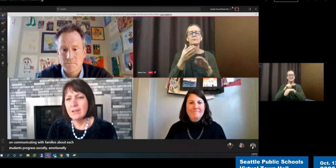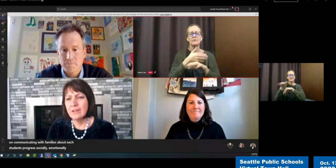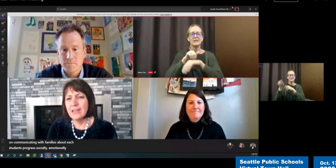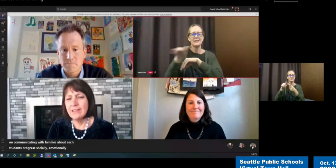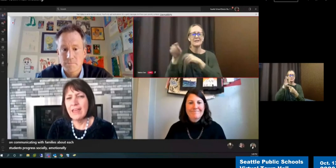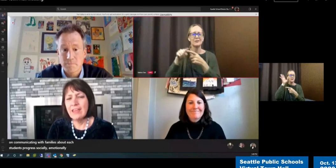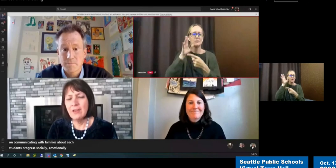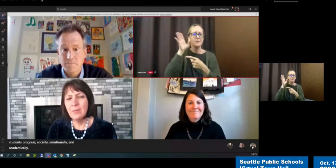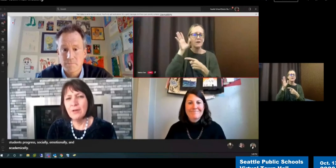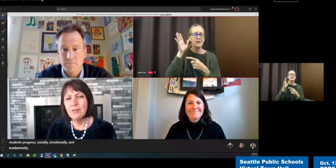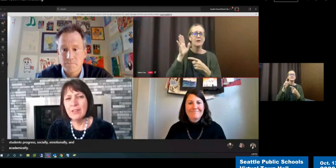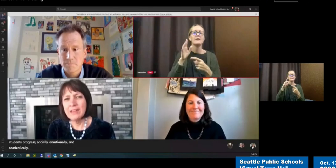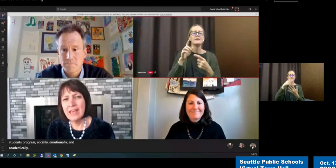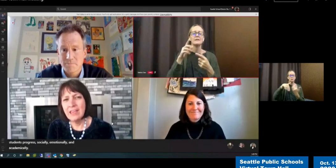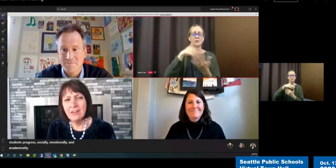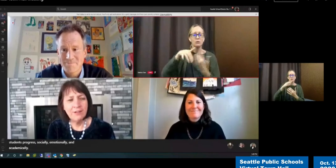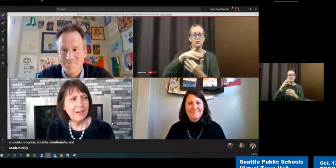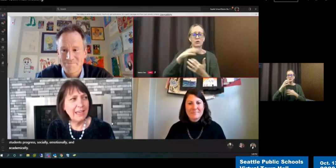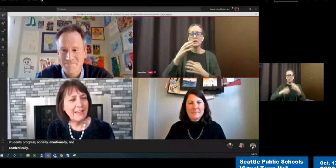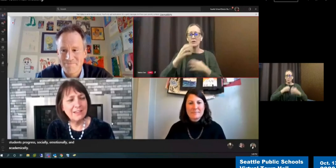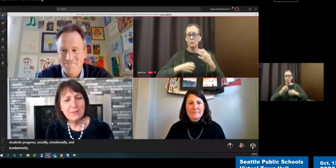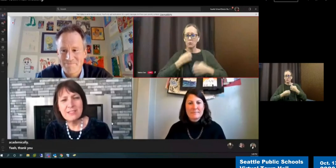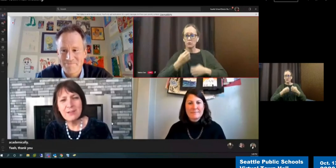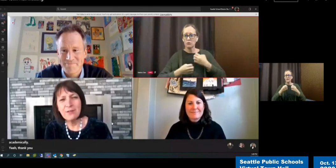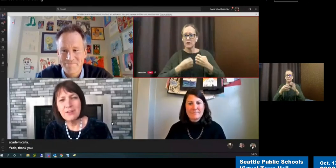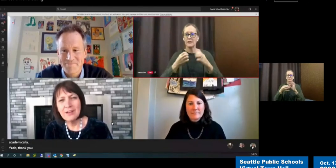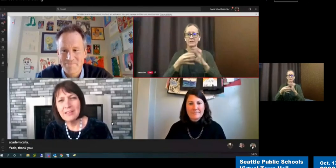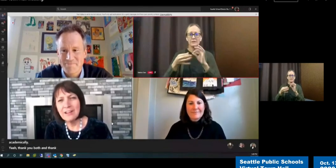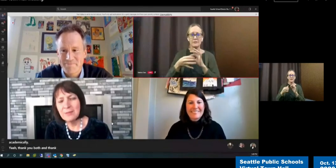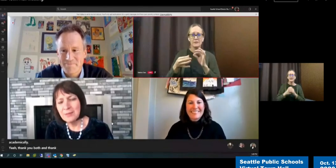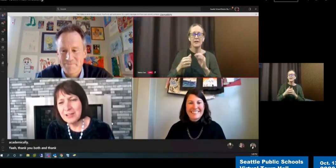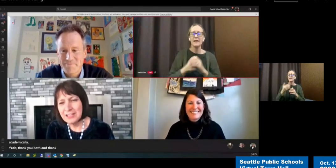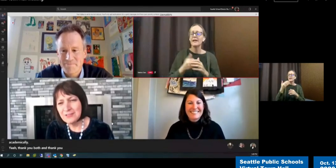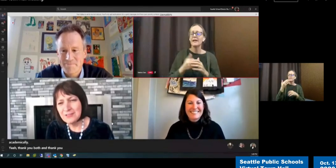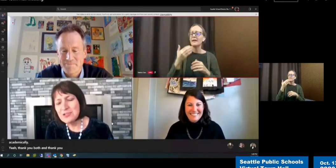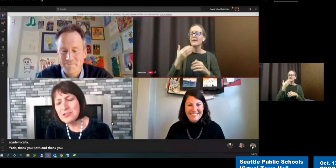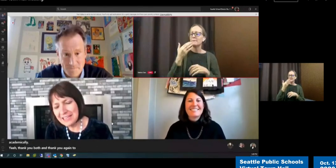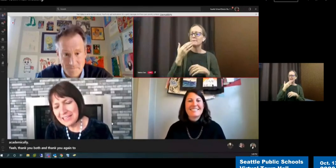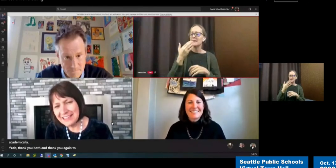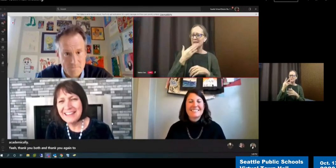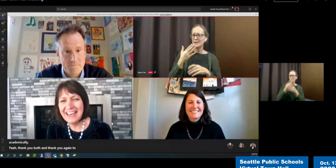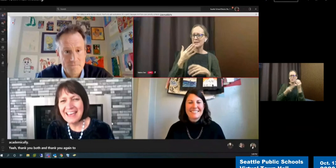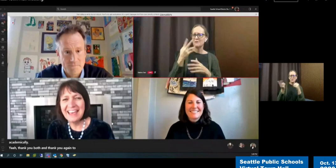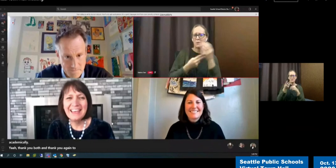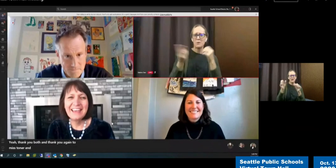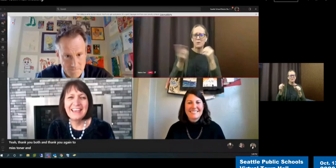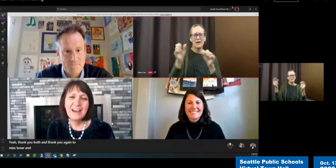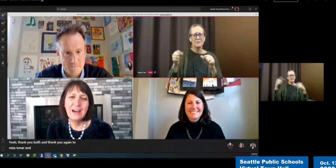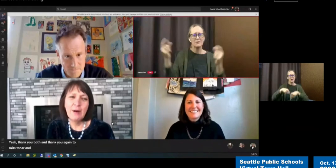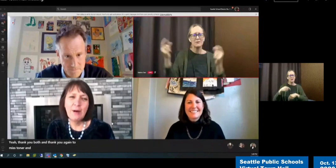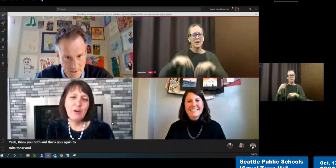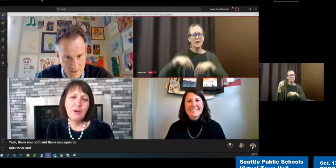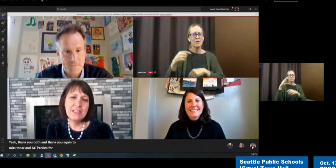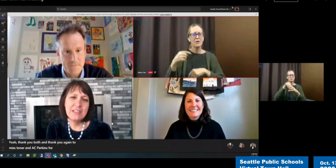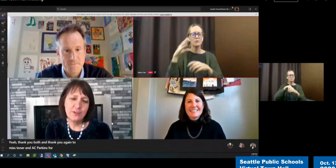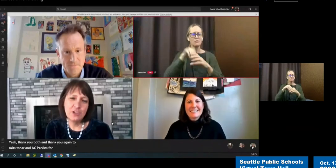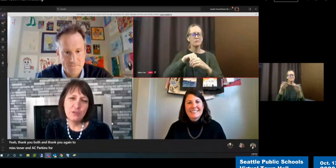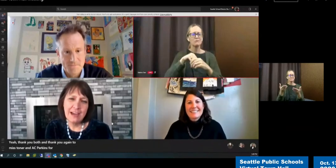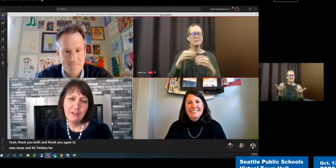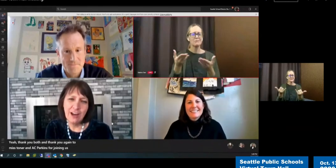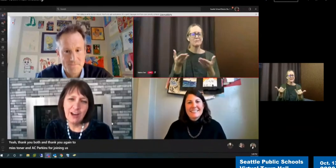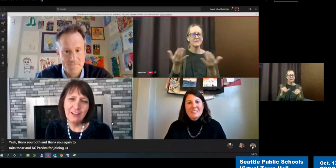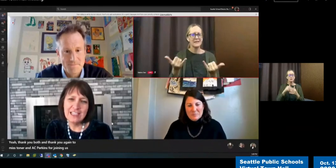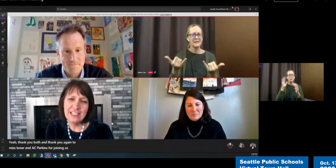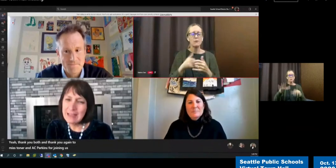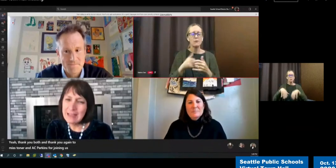Yeah. Yeah. Thank you both. And thank you again to Ms. Toner and Dr. Perkins for joining us today. Um, I'll be hosting his virtual